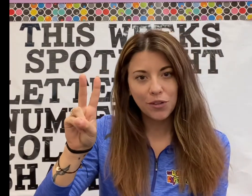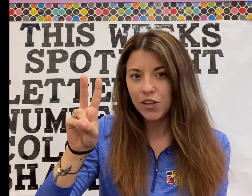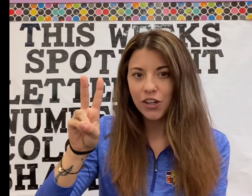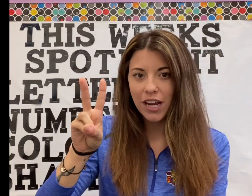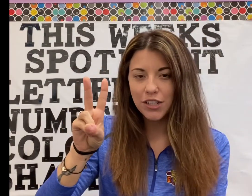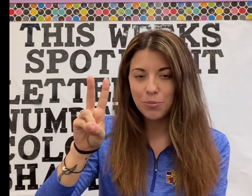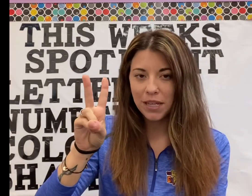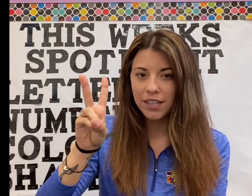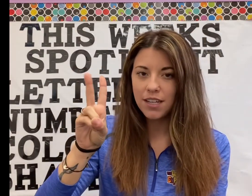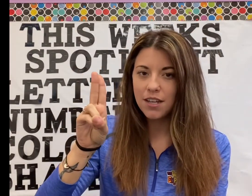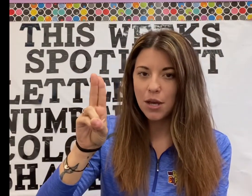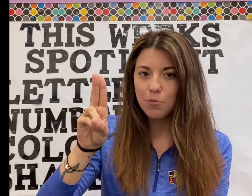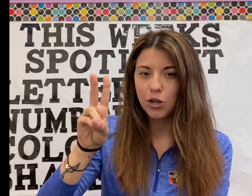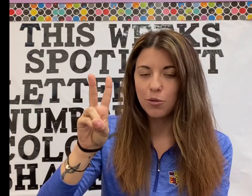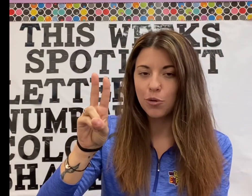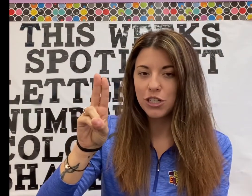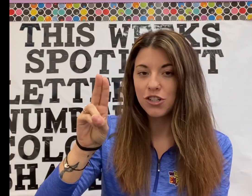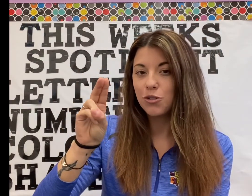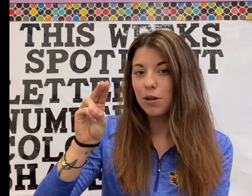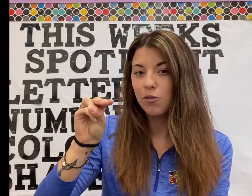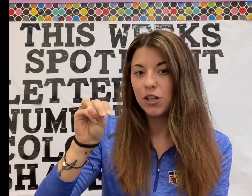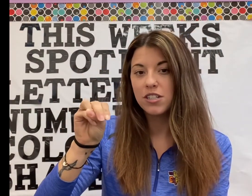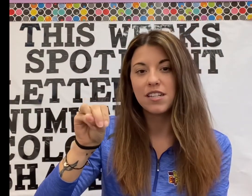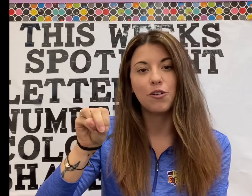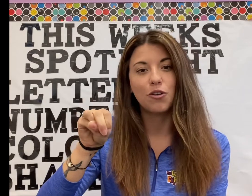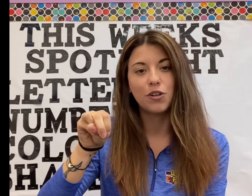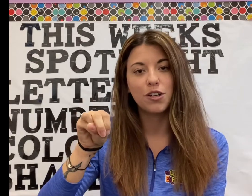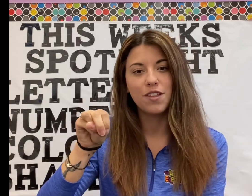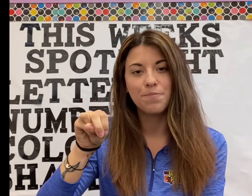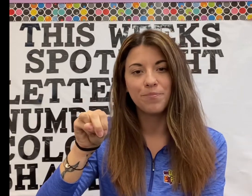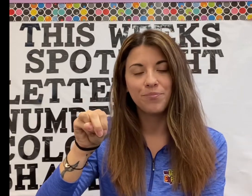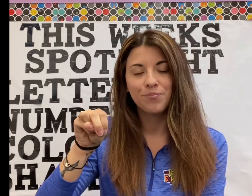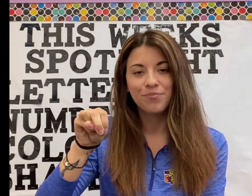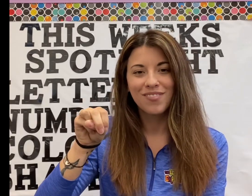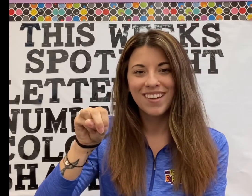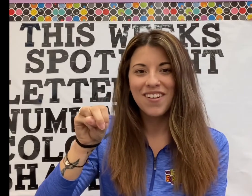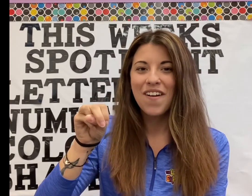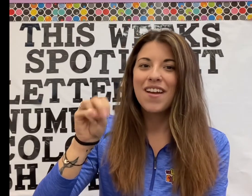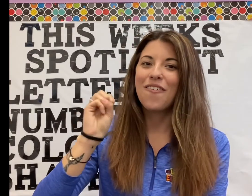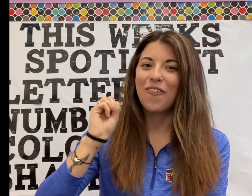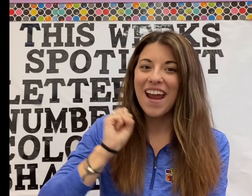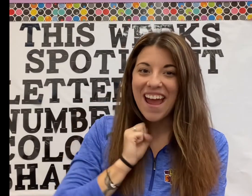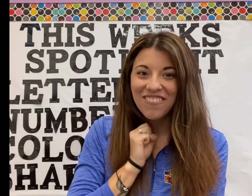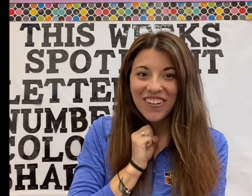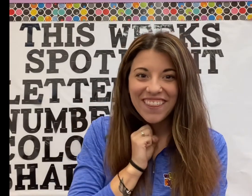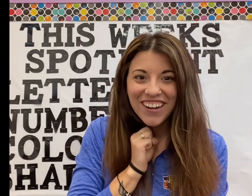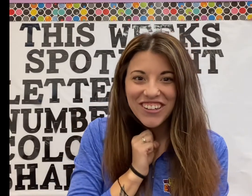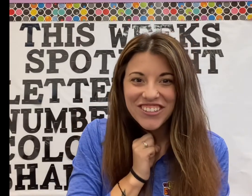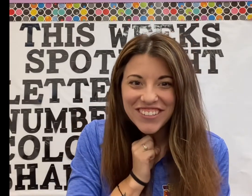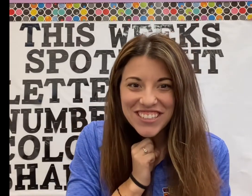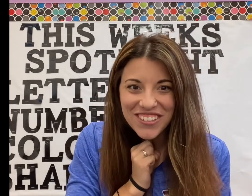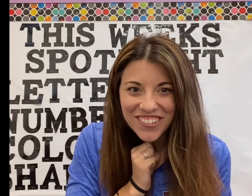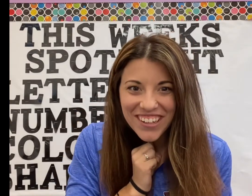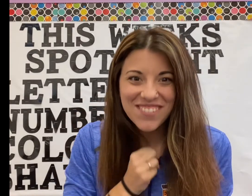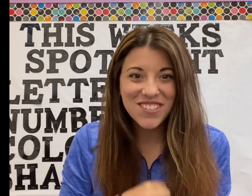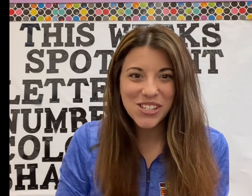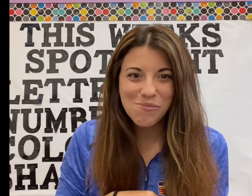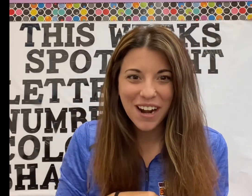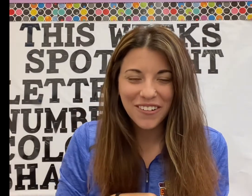finger and your pinky and bring your pointer and your middle finger down over your thumb. We're halfway there, you're doing so good. I'm so proud of